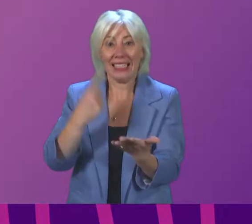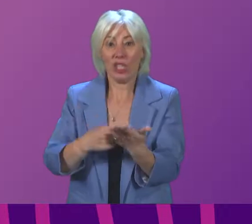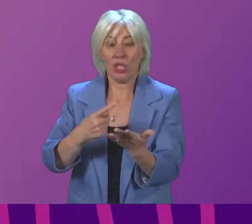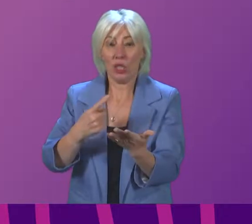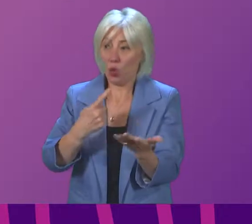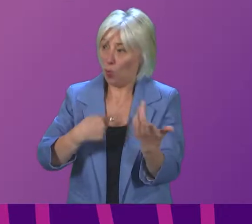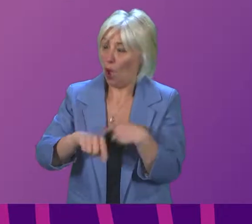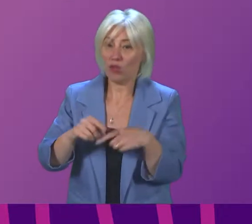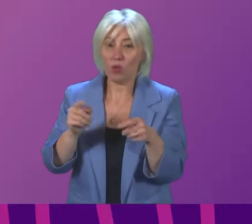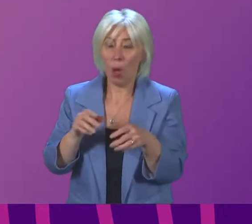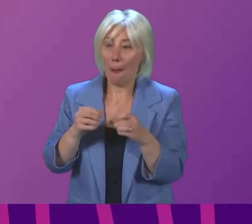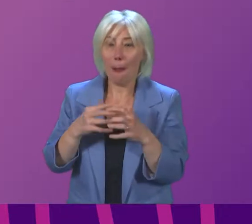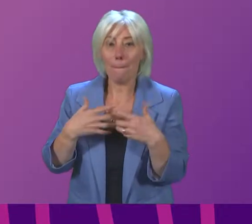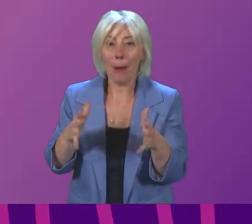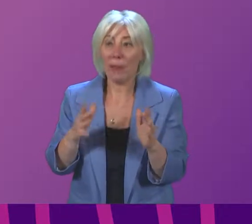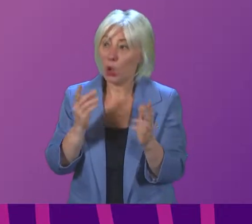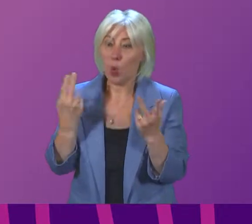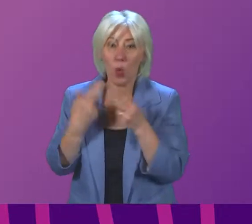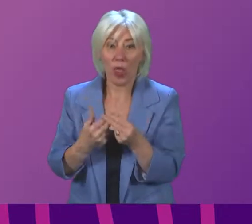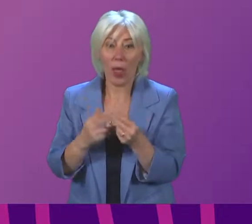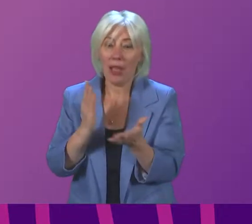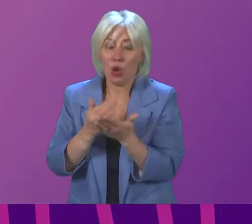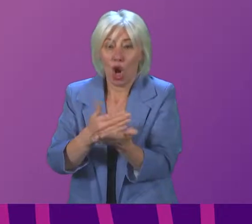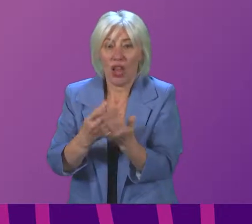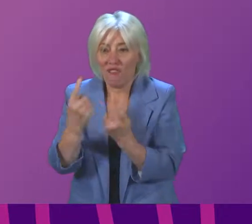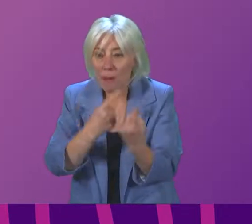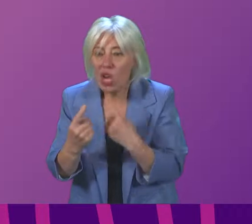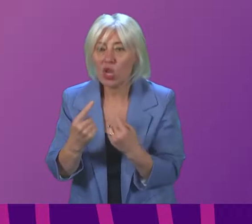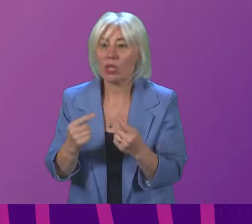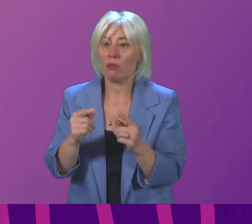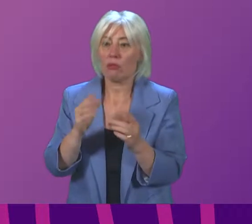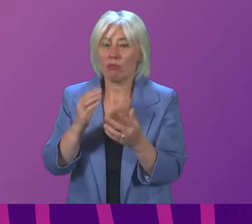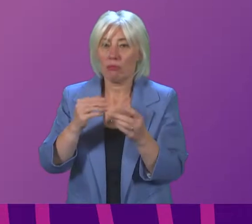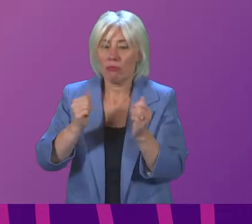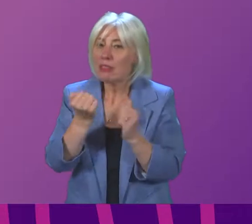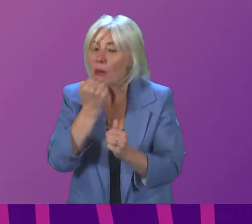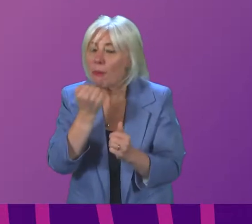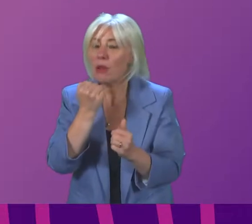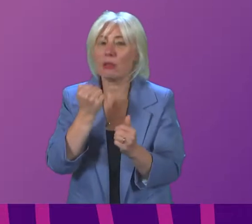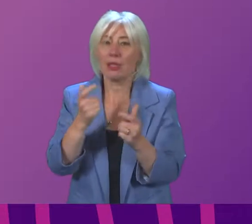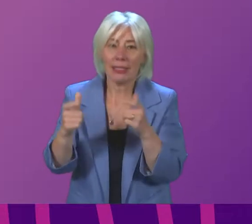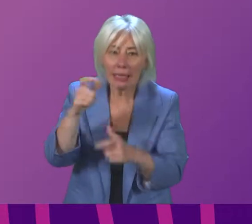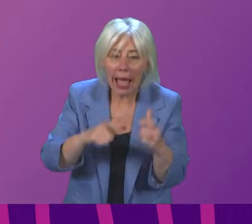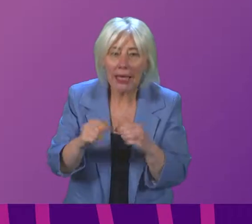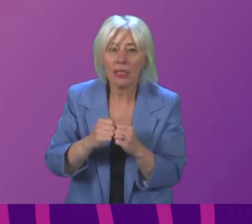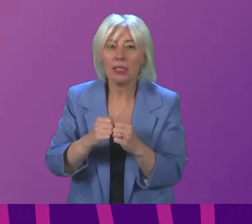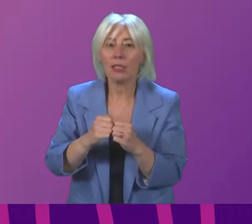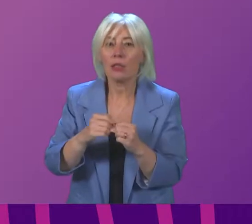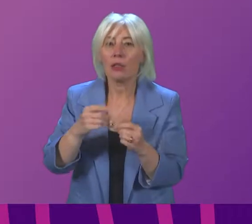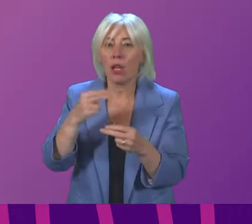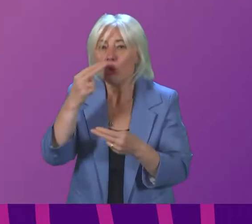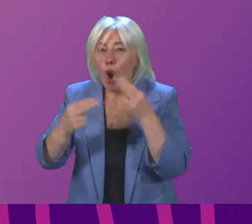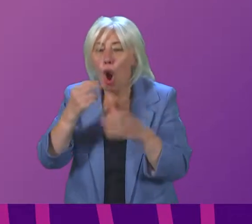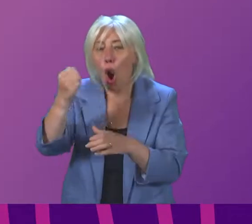with us. That means sharing as much information as possible, the data and the science. Hospitality is one of the hardest-hit